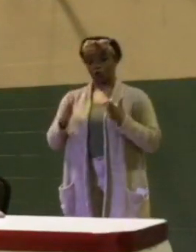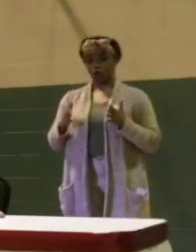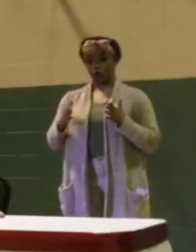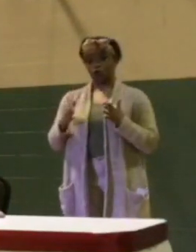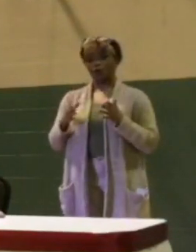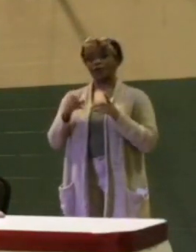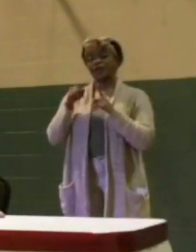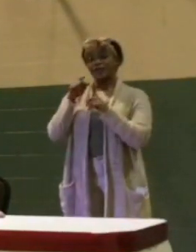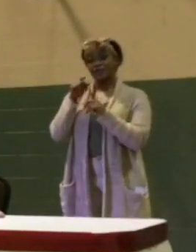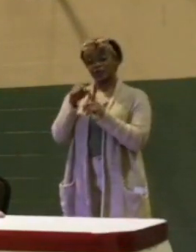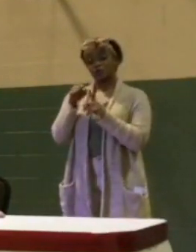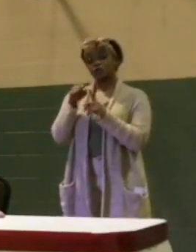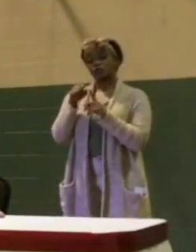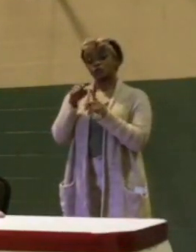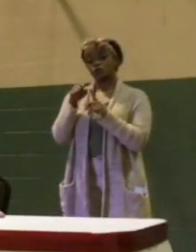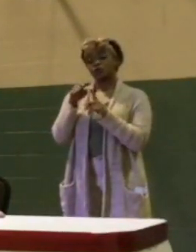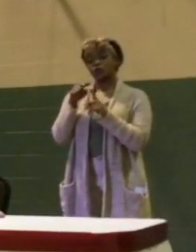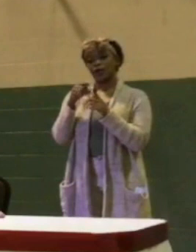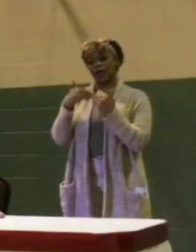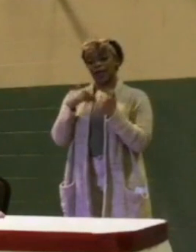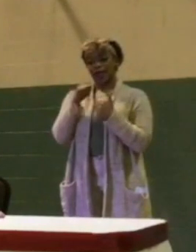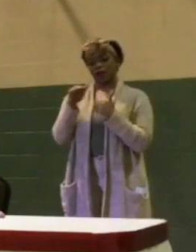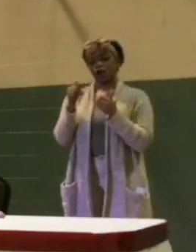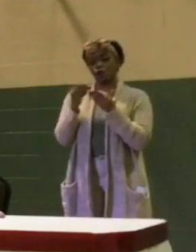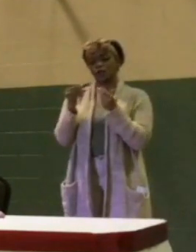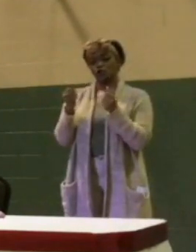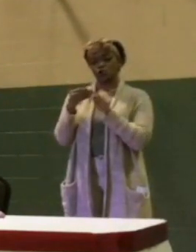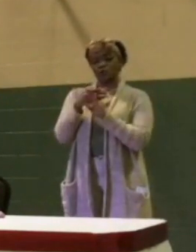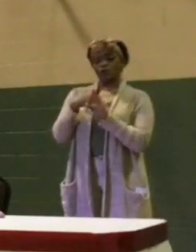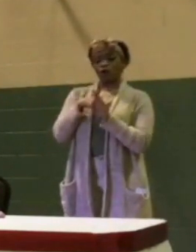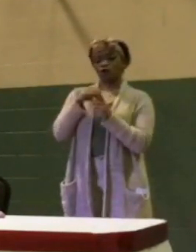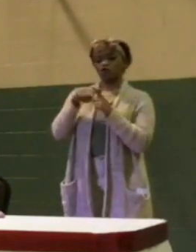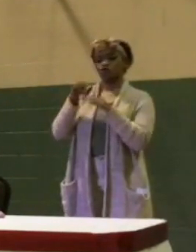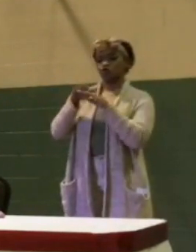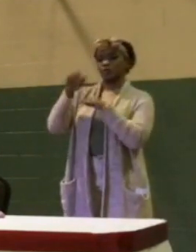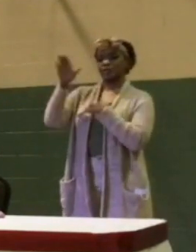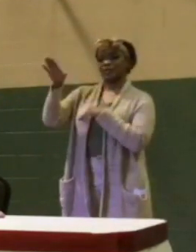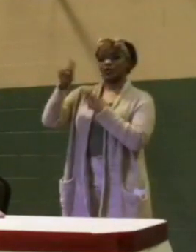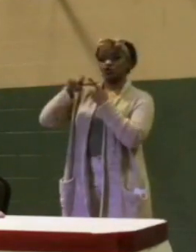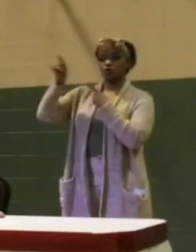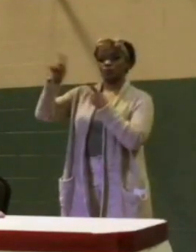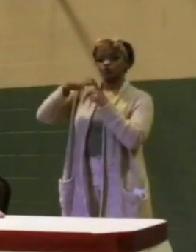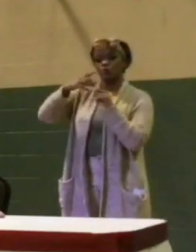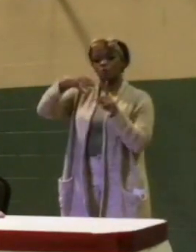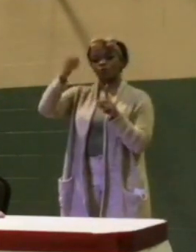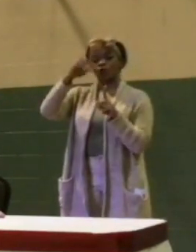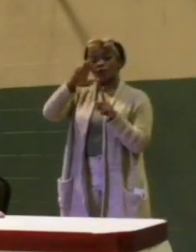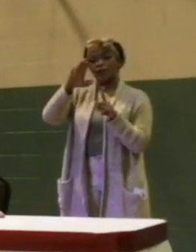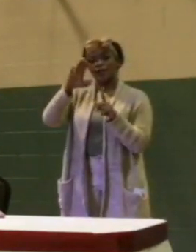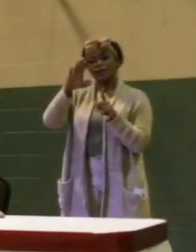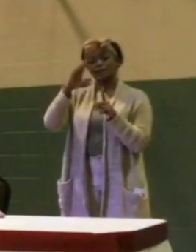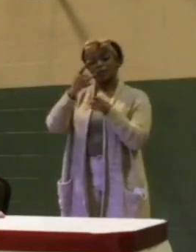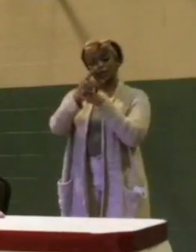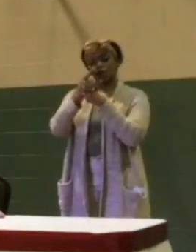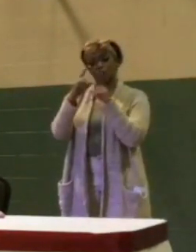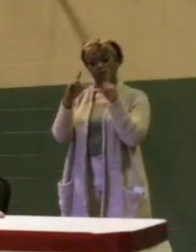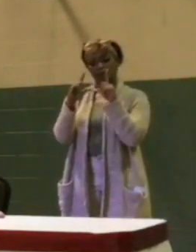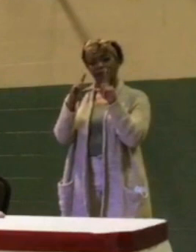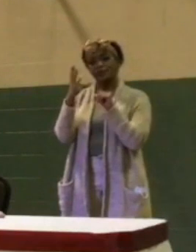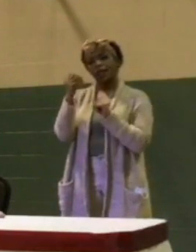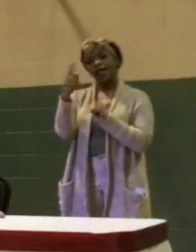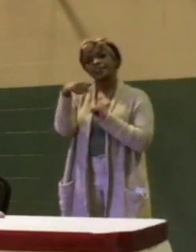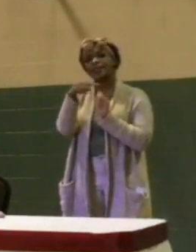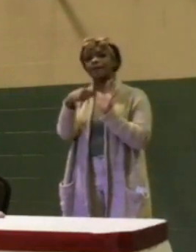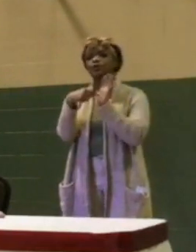before us to send a resolution to the state of Michigan pulling his liquor license. And he was portrayed as